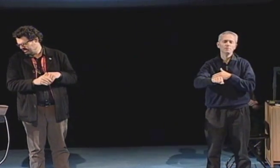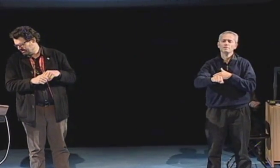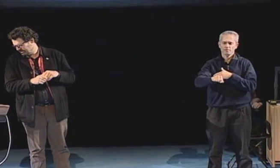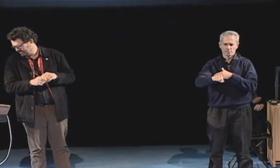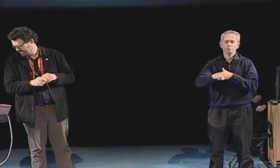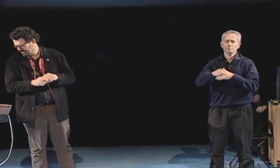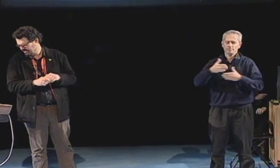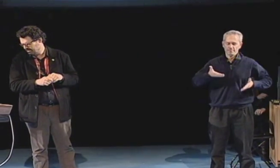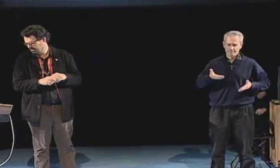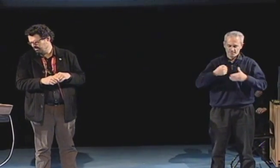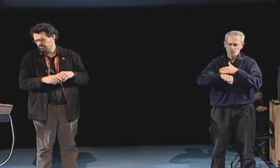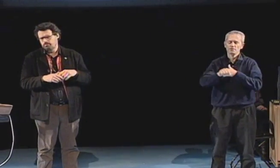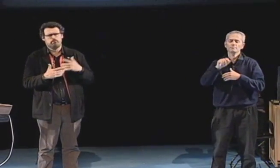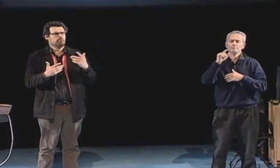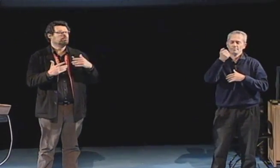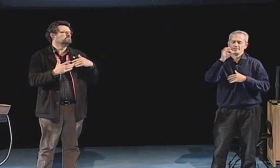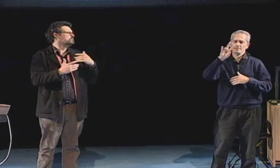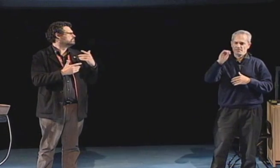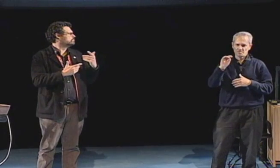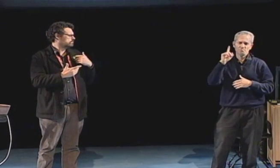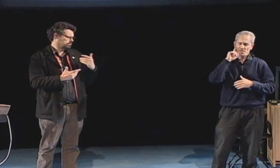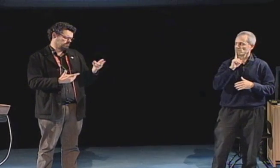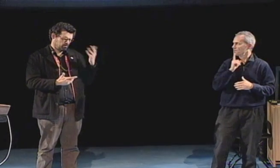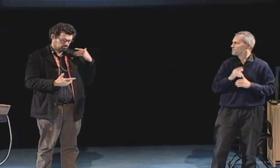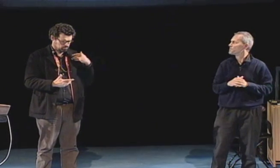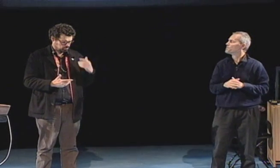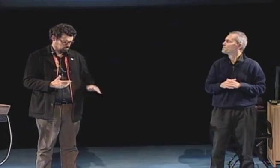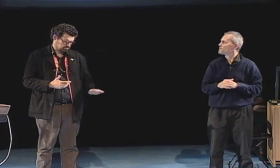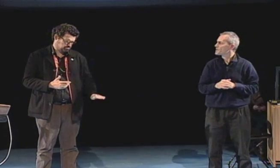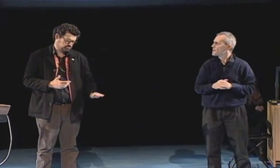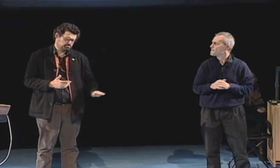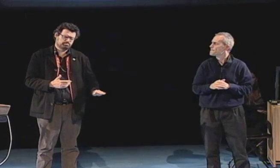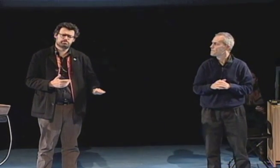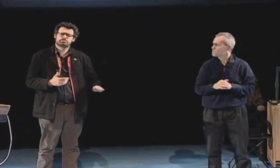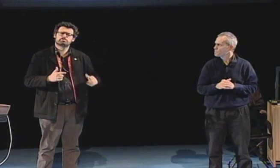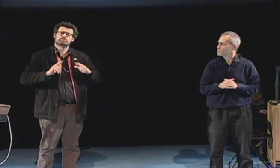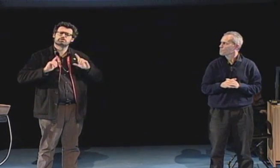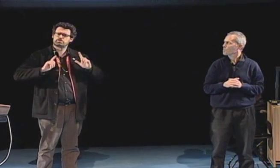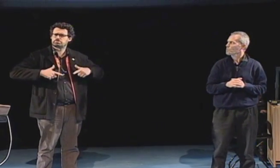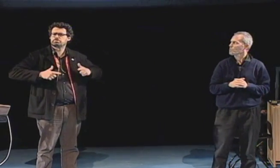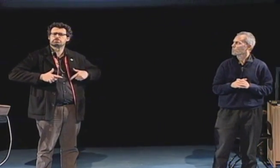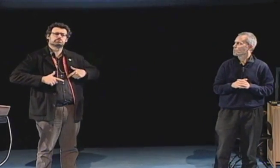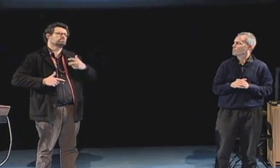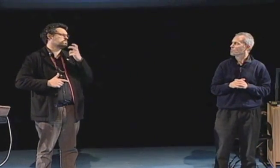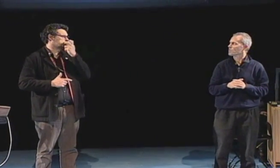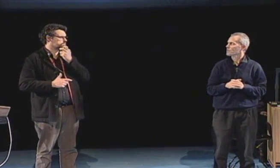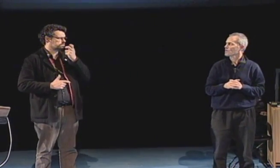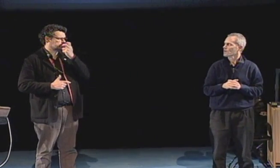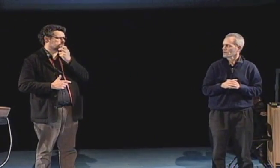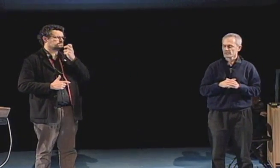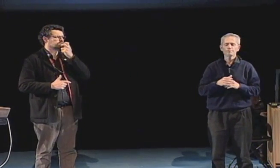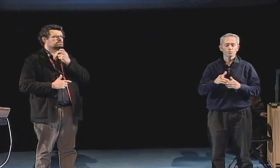I was born in the year 1970 and as I was born I was already deaf.